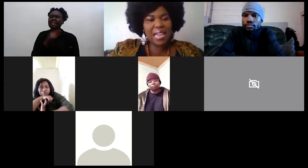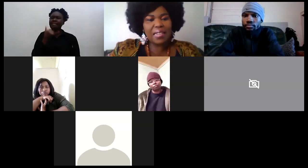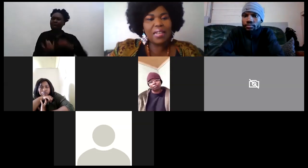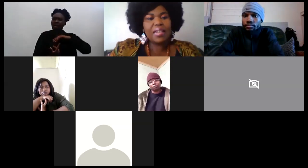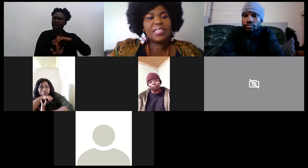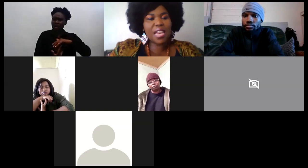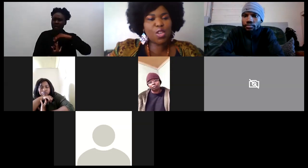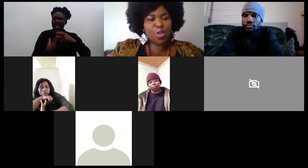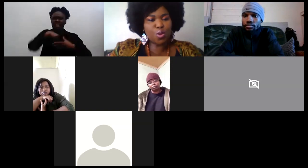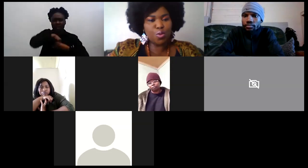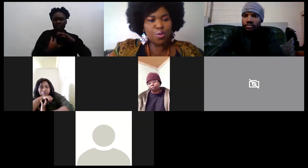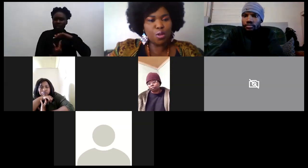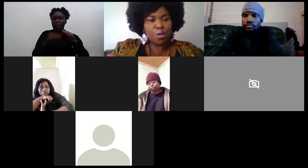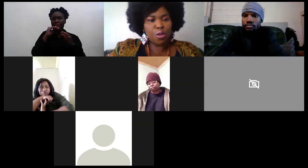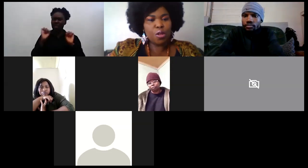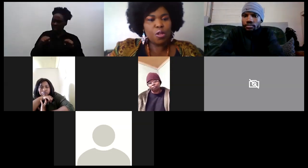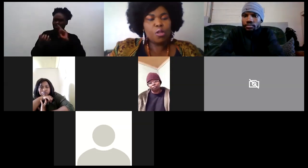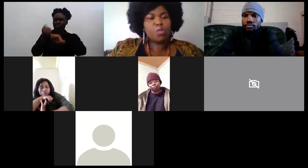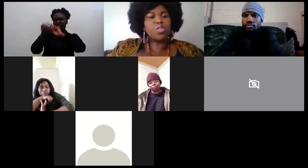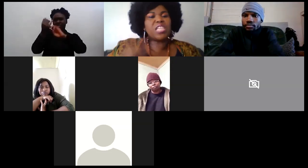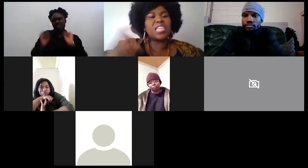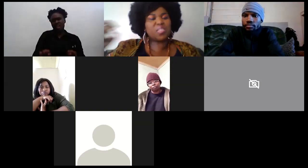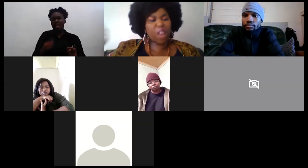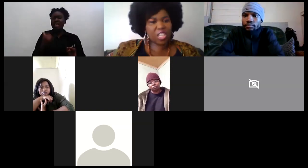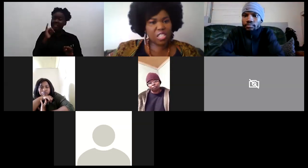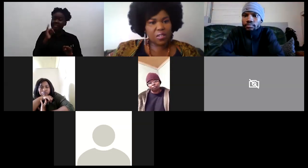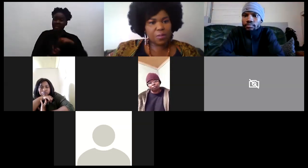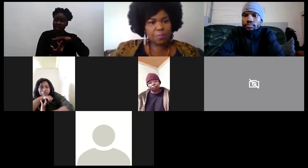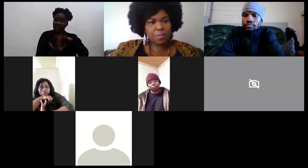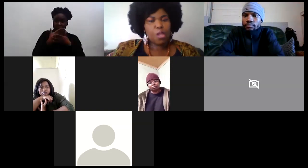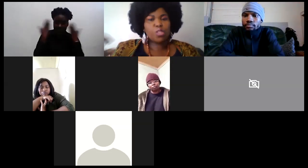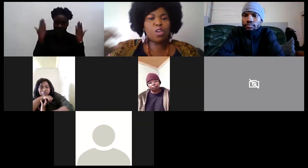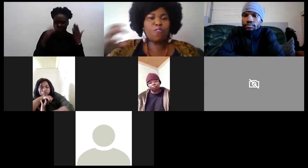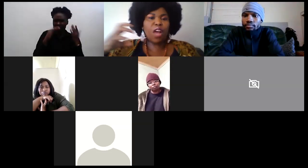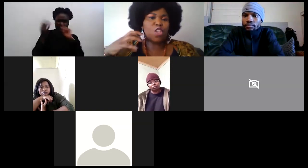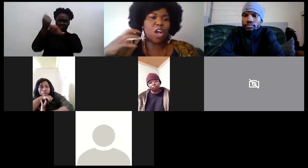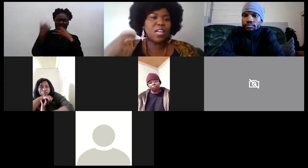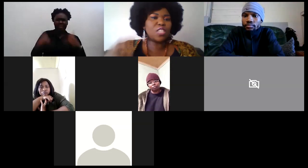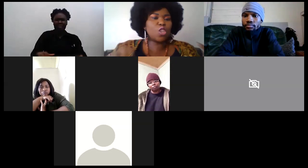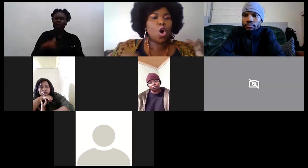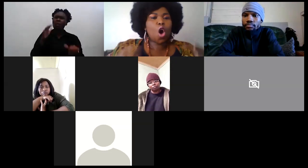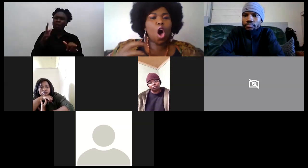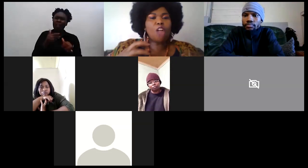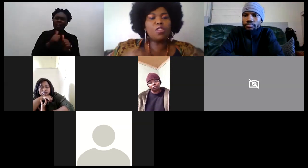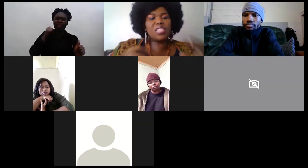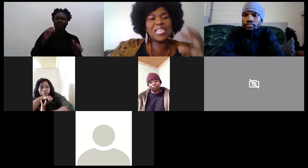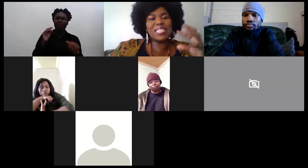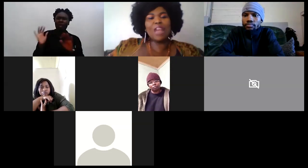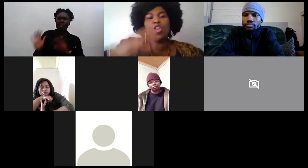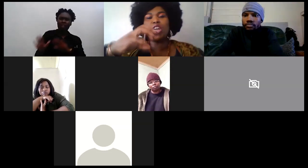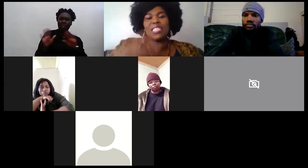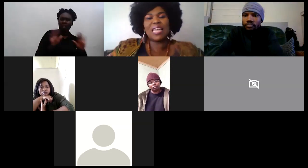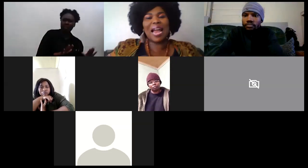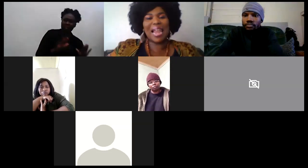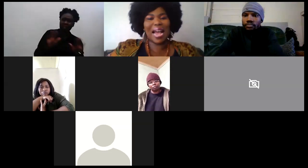then take you to satisfaction so for as long as all those things